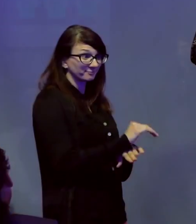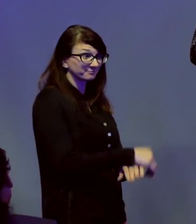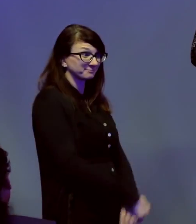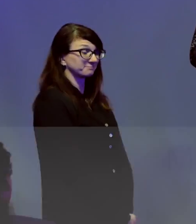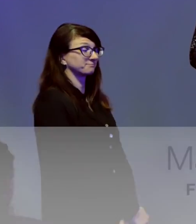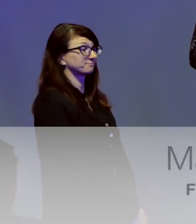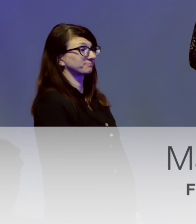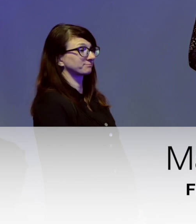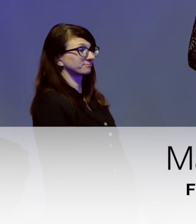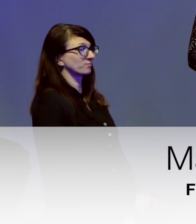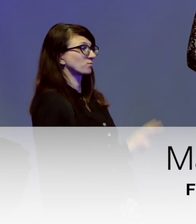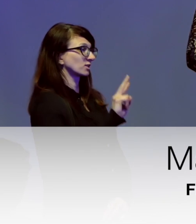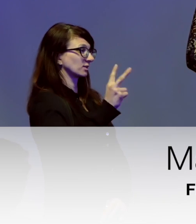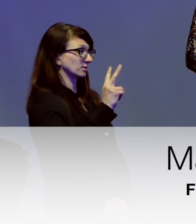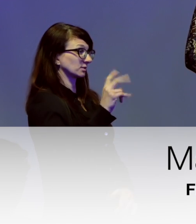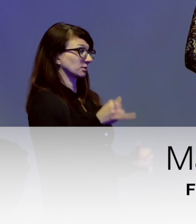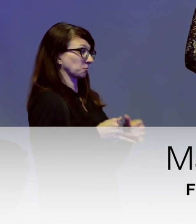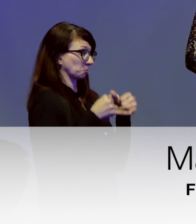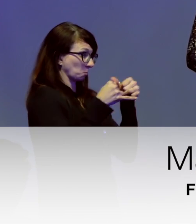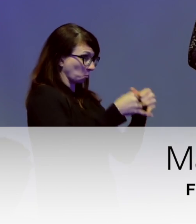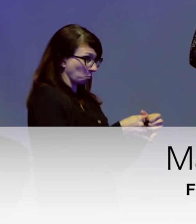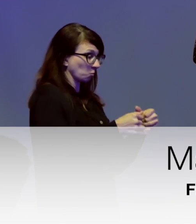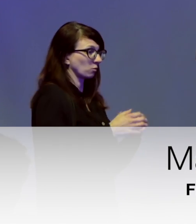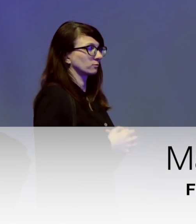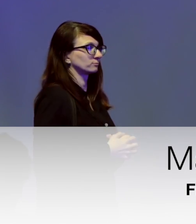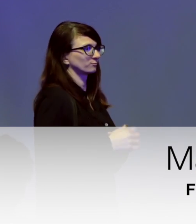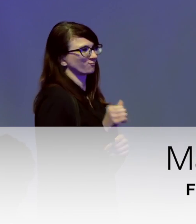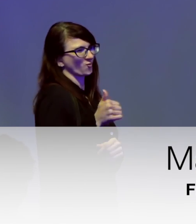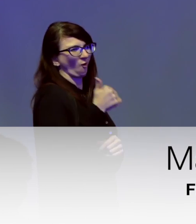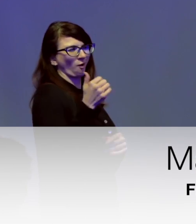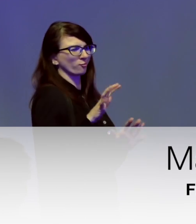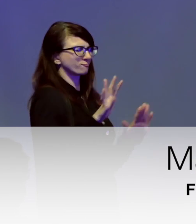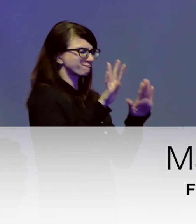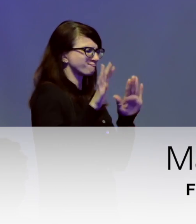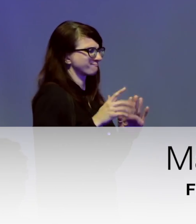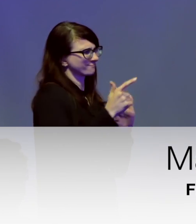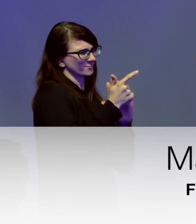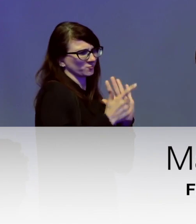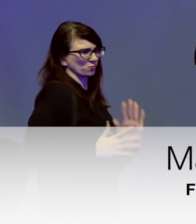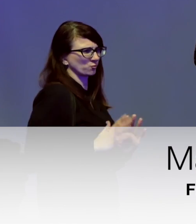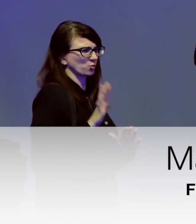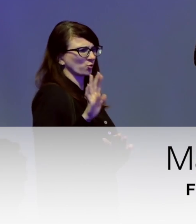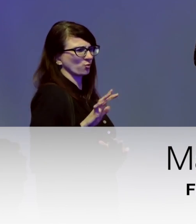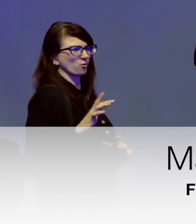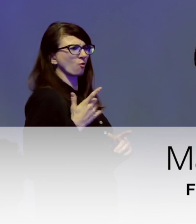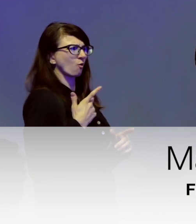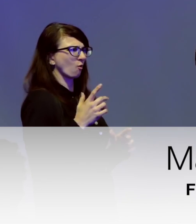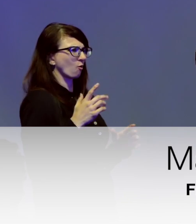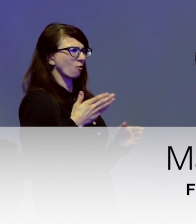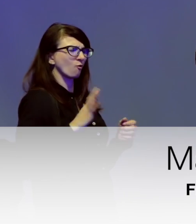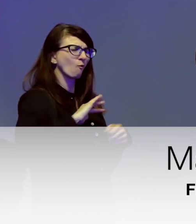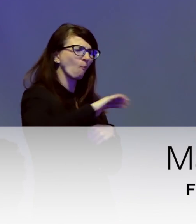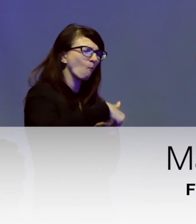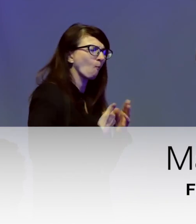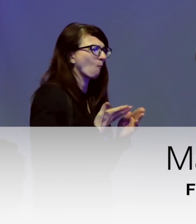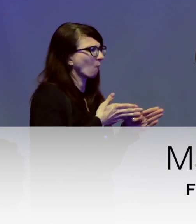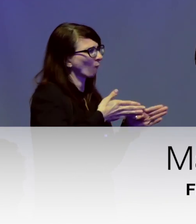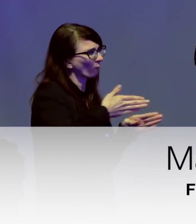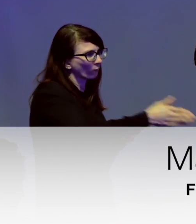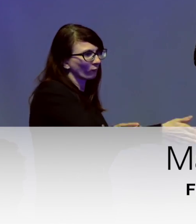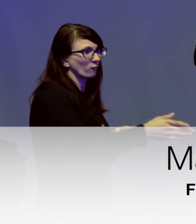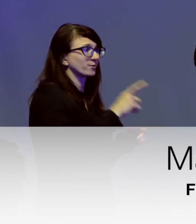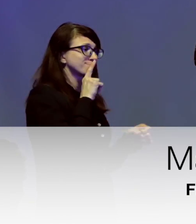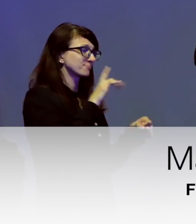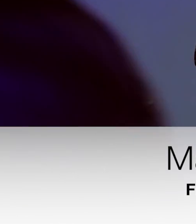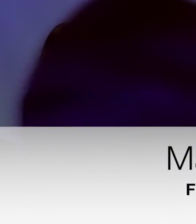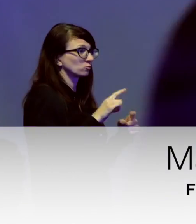Our second awardee is another exemplary attorney who has dedicated her entire professional career to